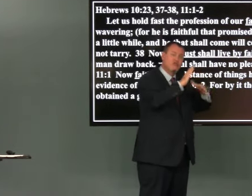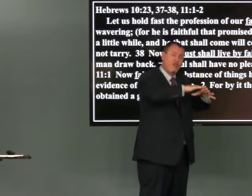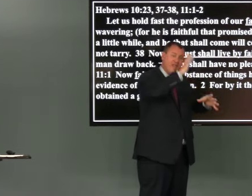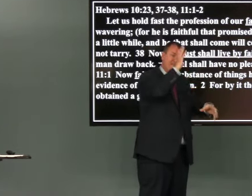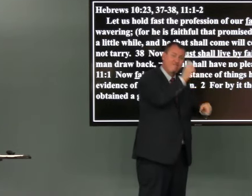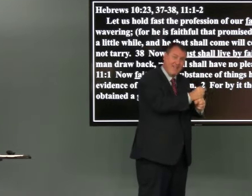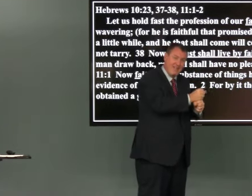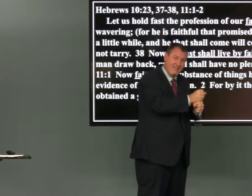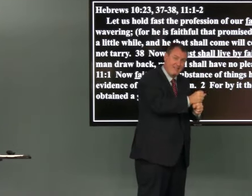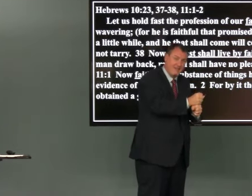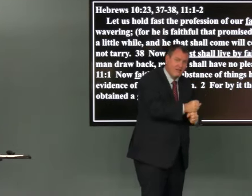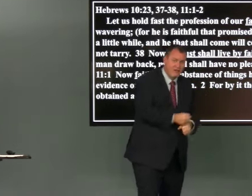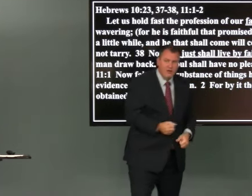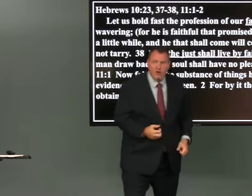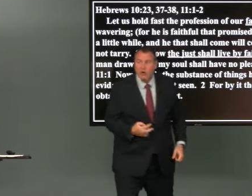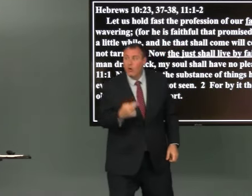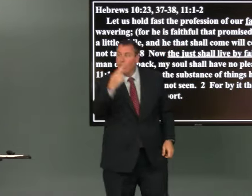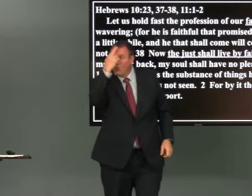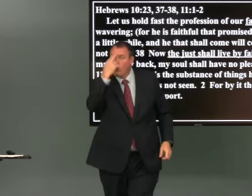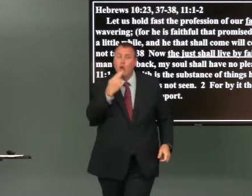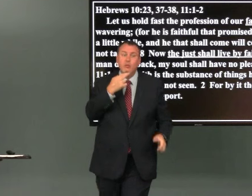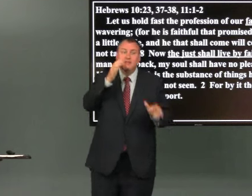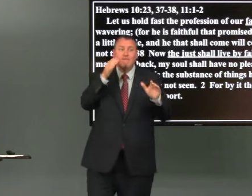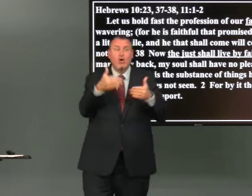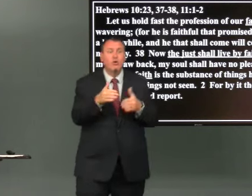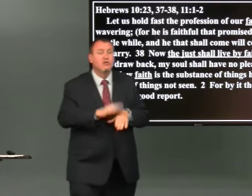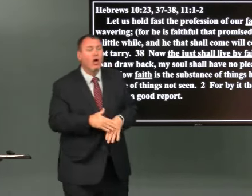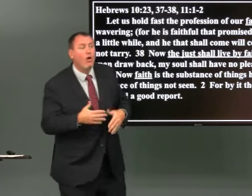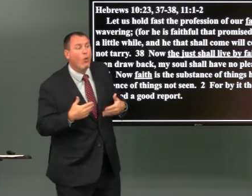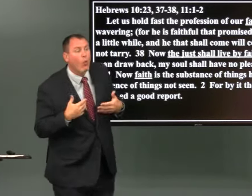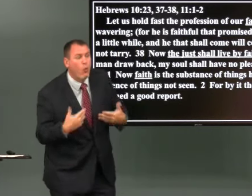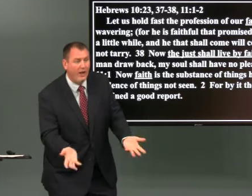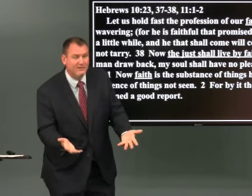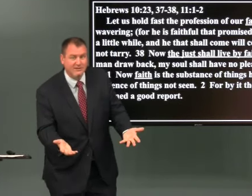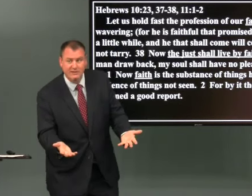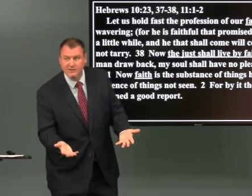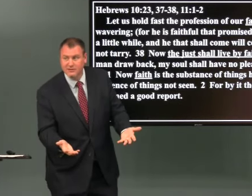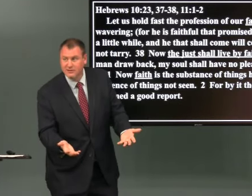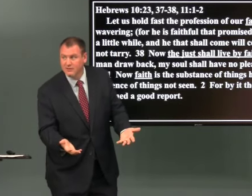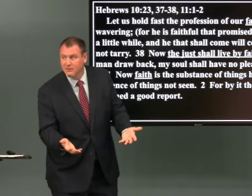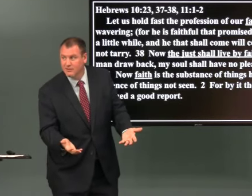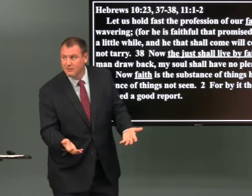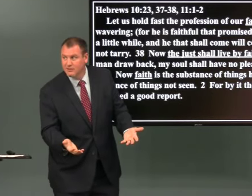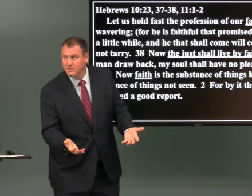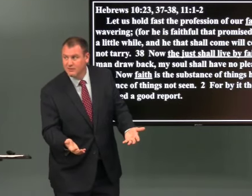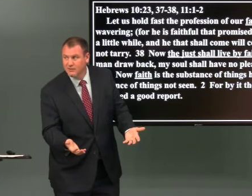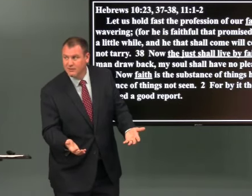focuses on the faith part of the quote Romans focuses on what